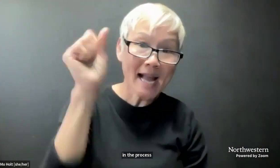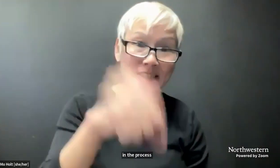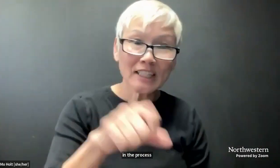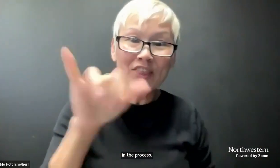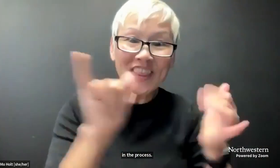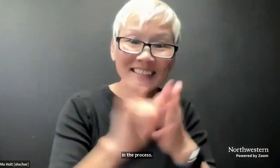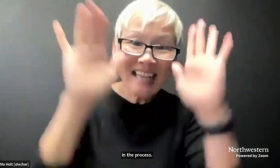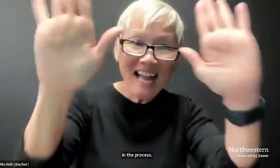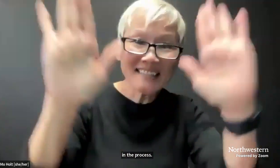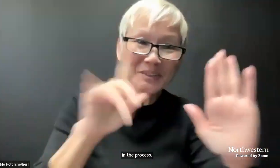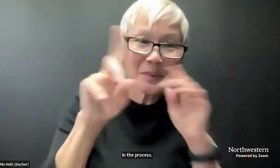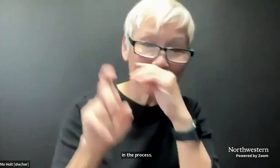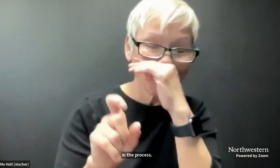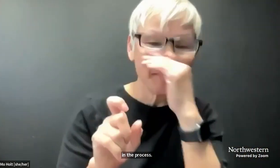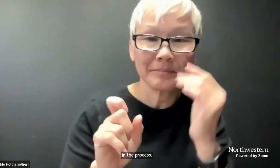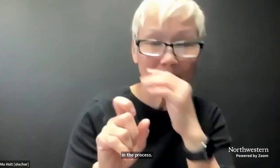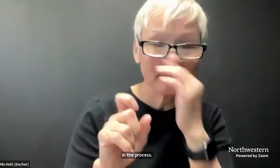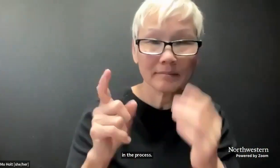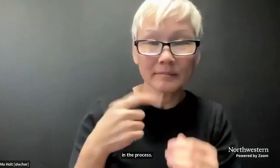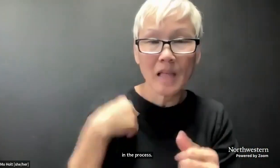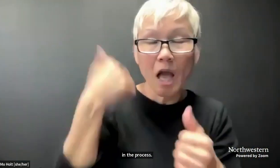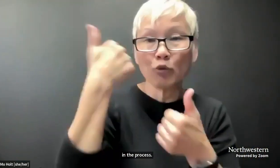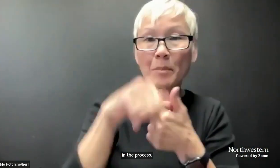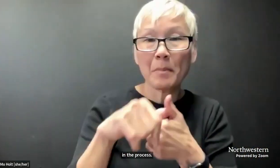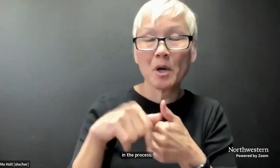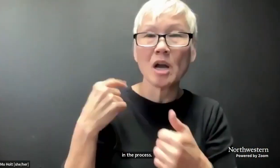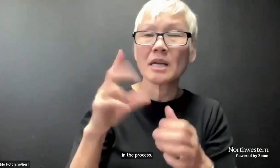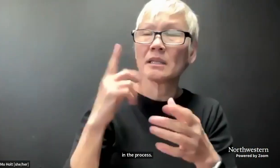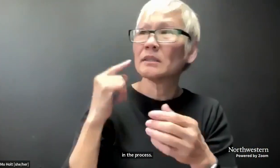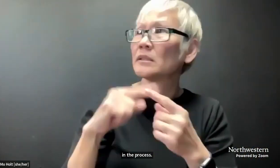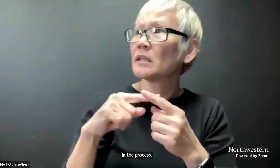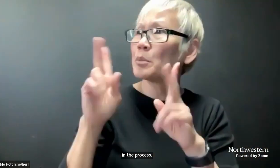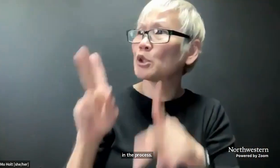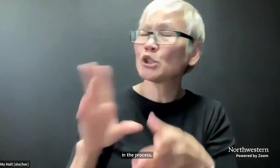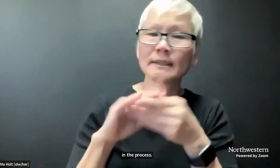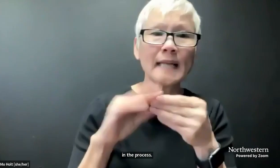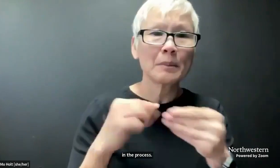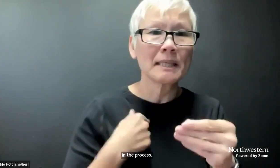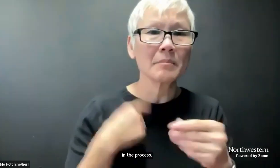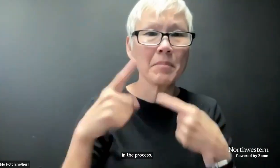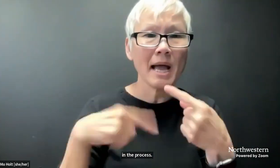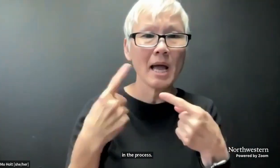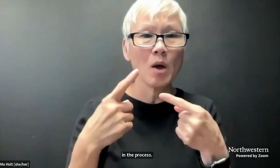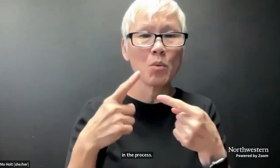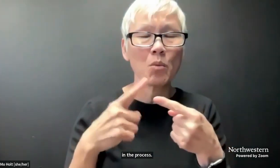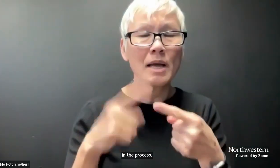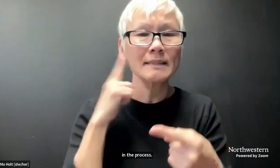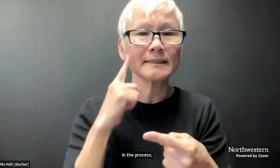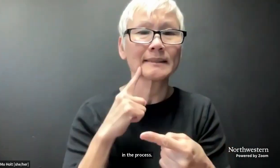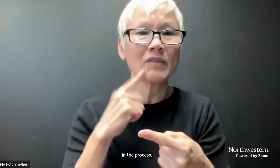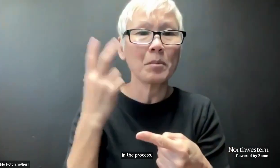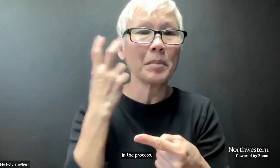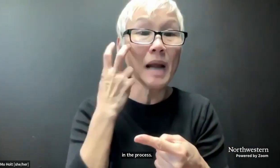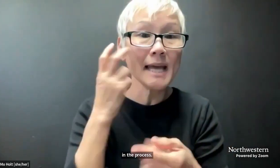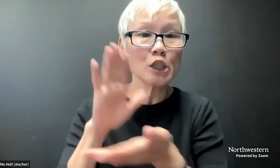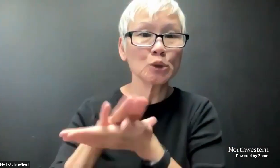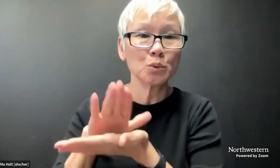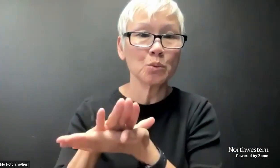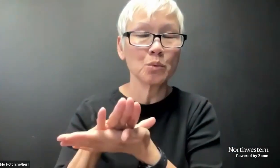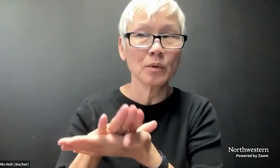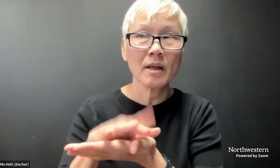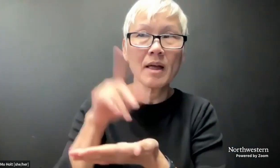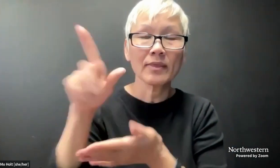Wow, yes, yes. Wow, that's an excellent question. You know, I remember a person talking to me